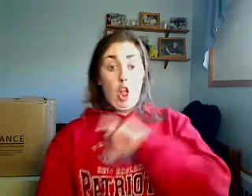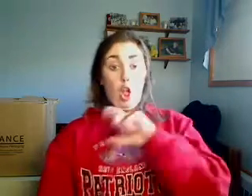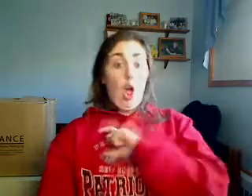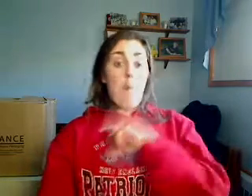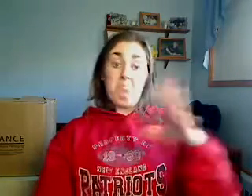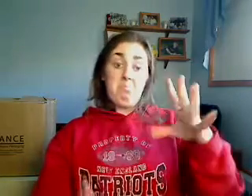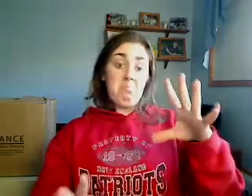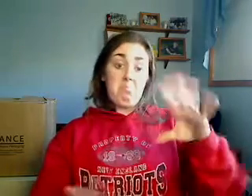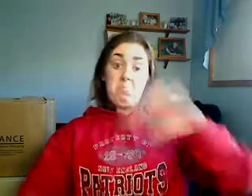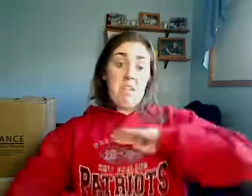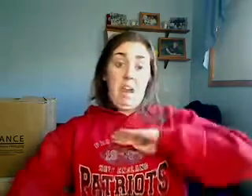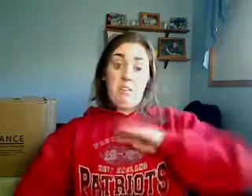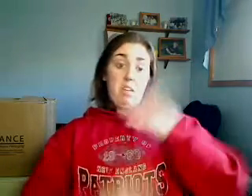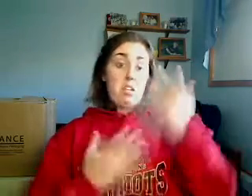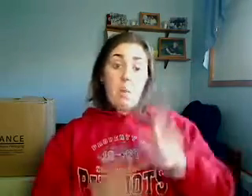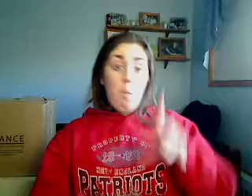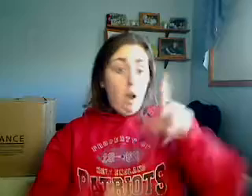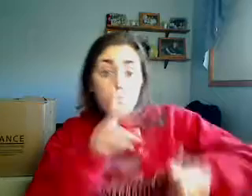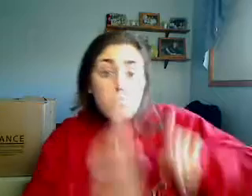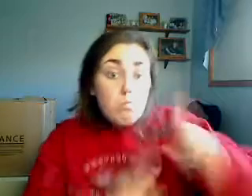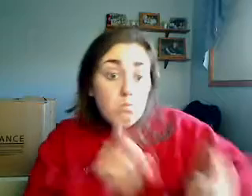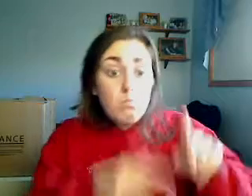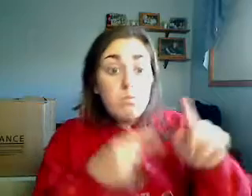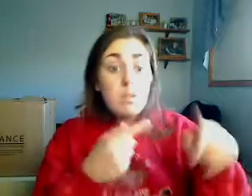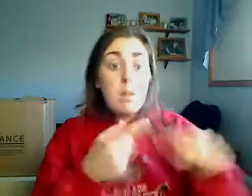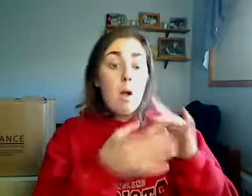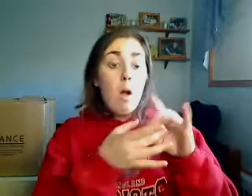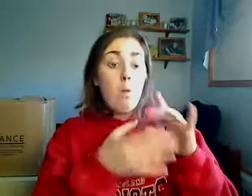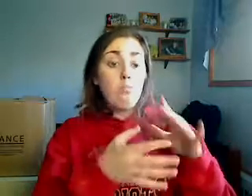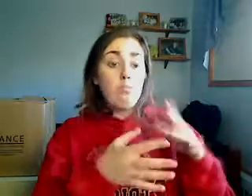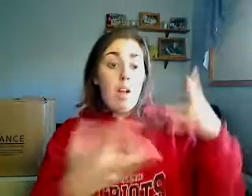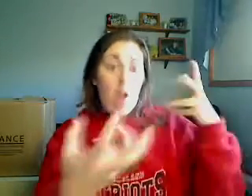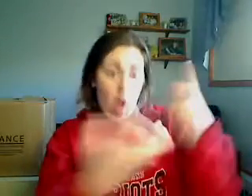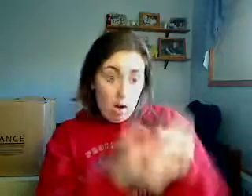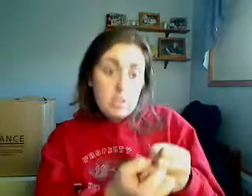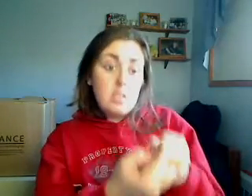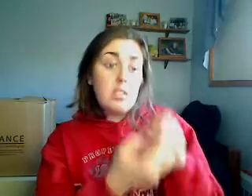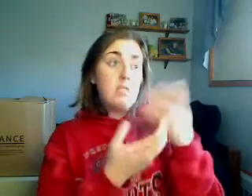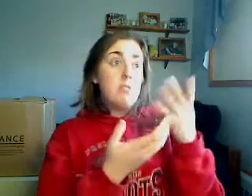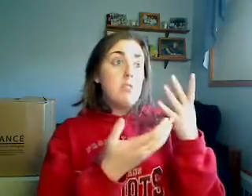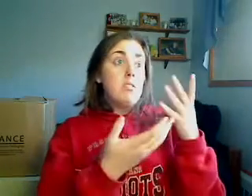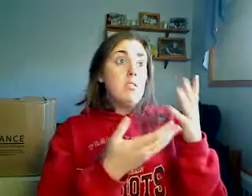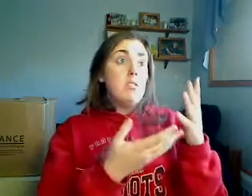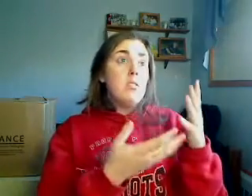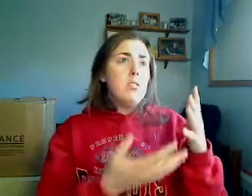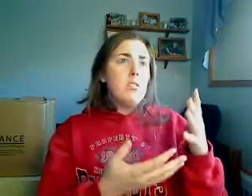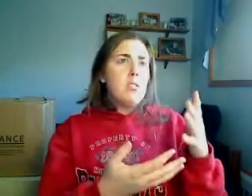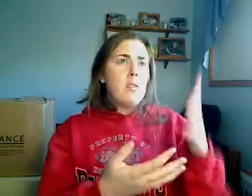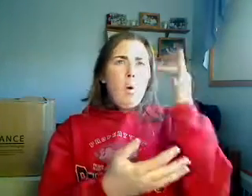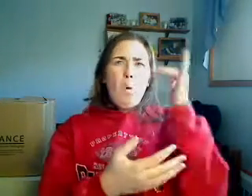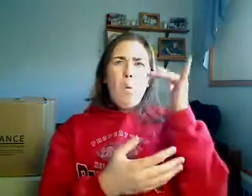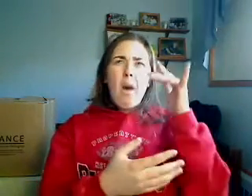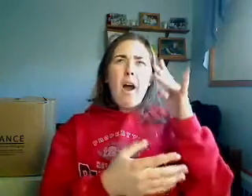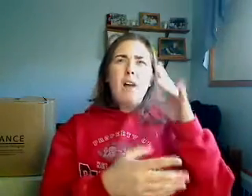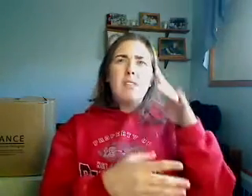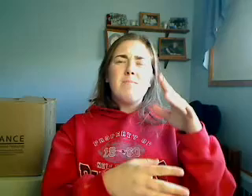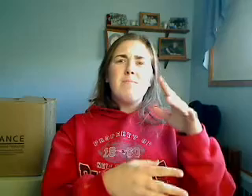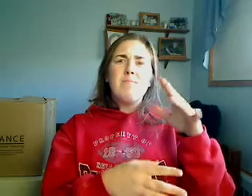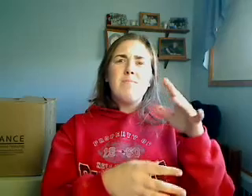this week, I'm going to be there, whether he'll be able to get away with that. There's too much